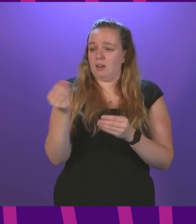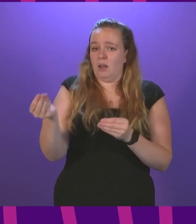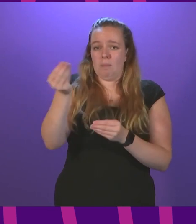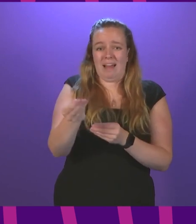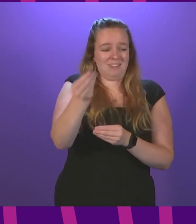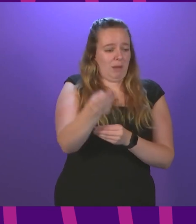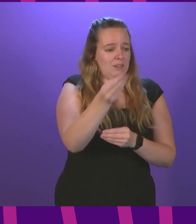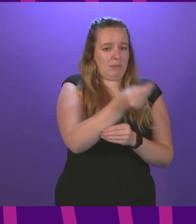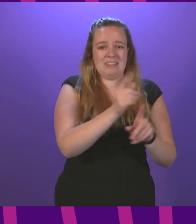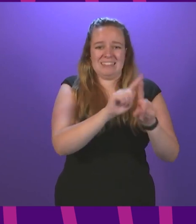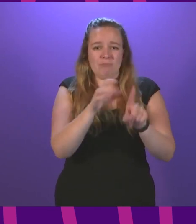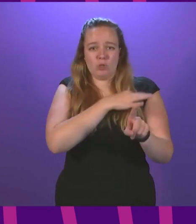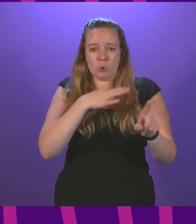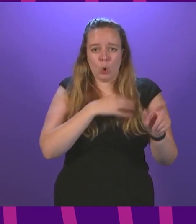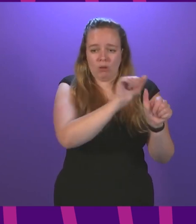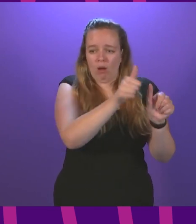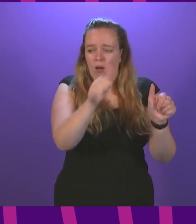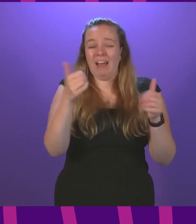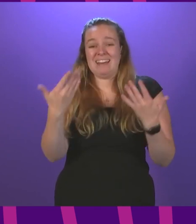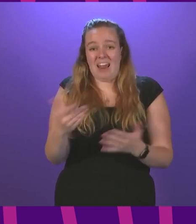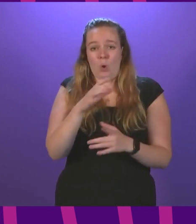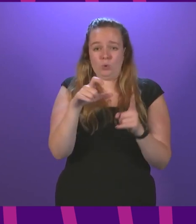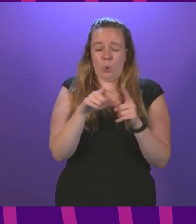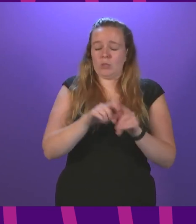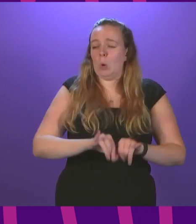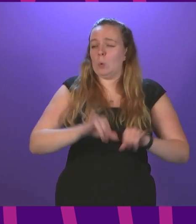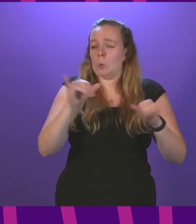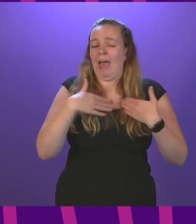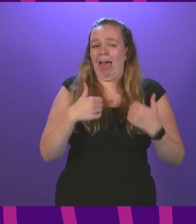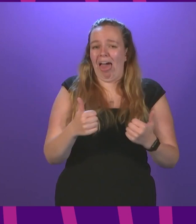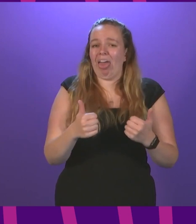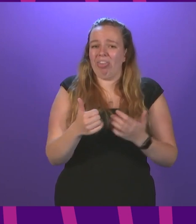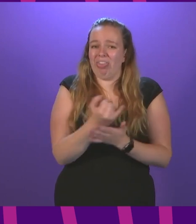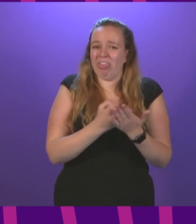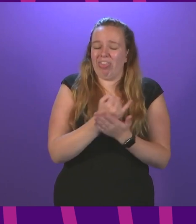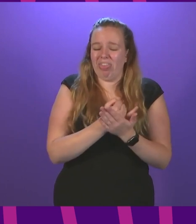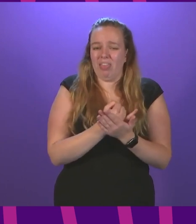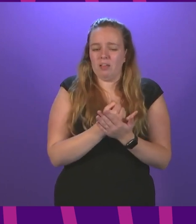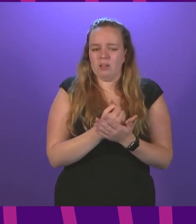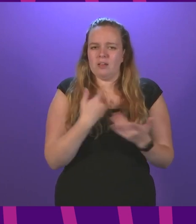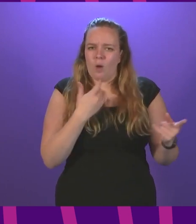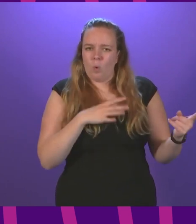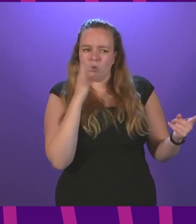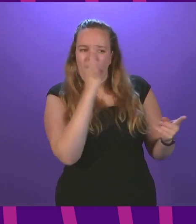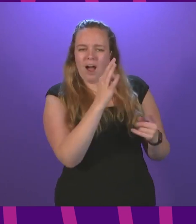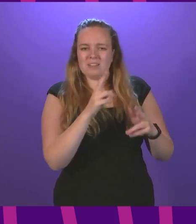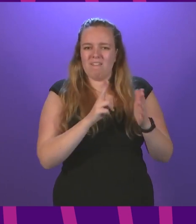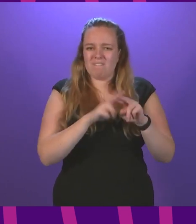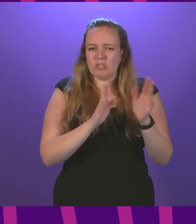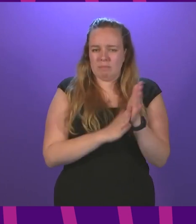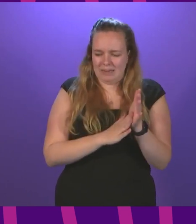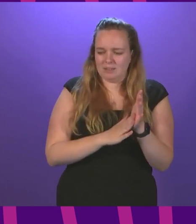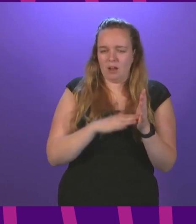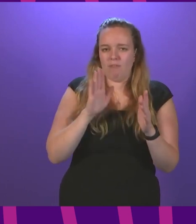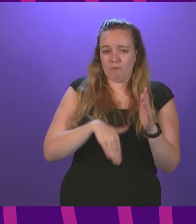practitioner to another and now her daughter faces further health complications as a result therefore can i ask the first minister in light of